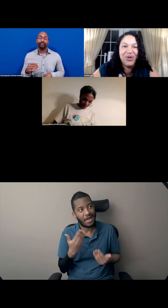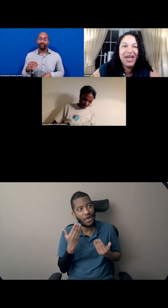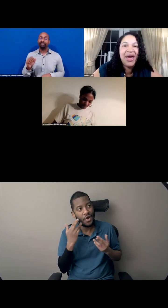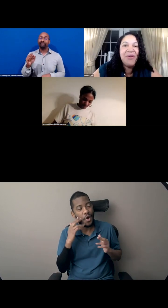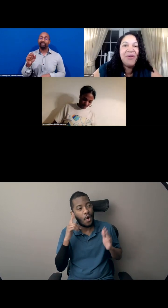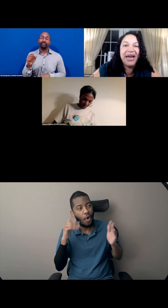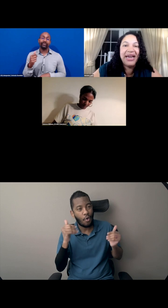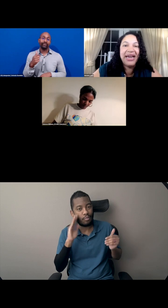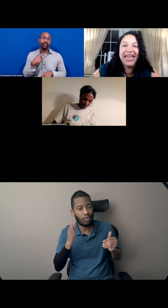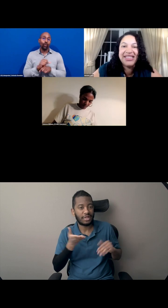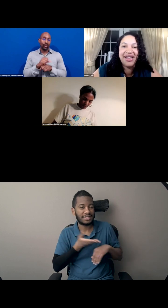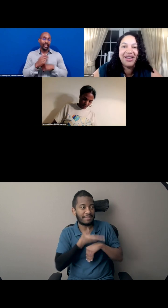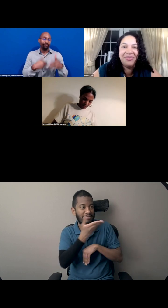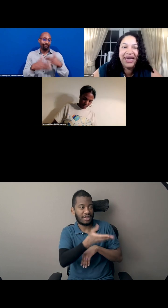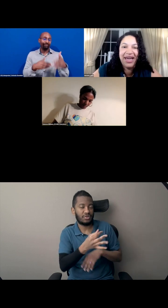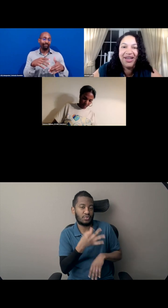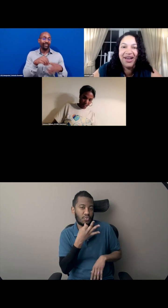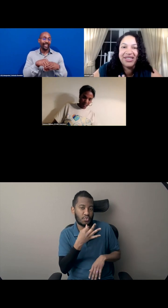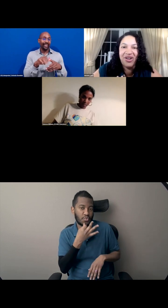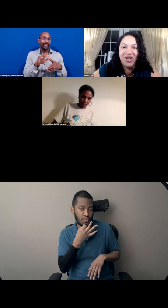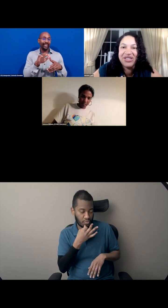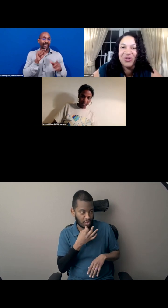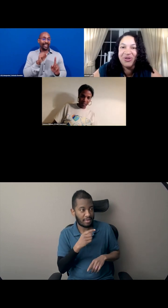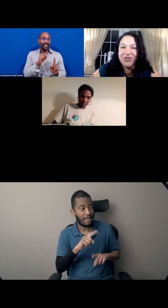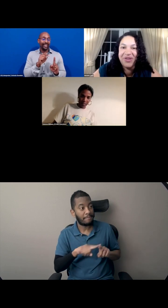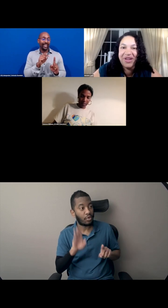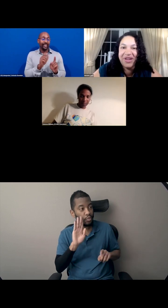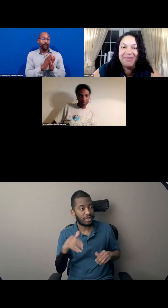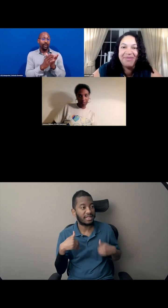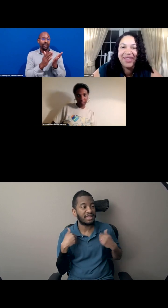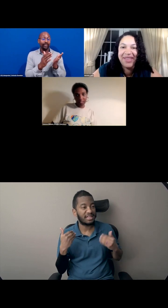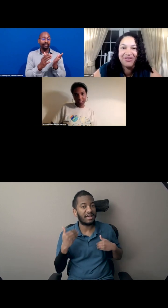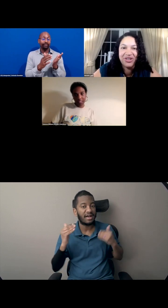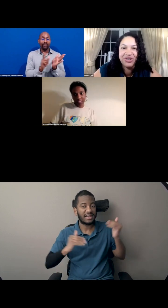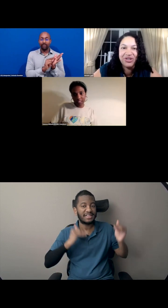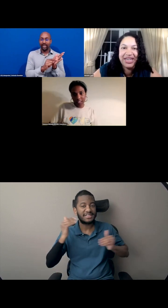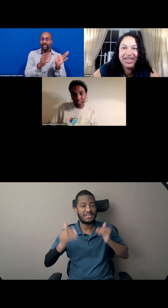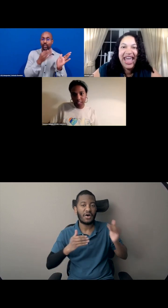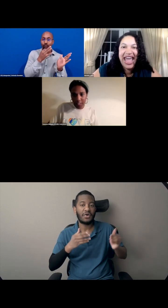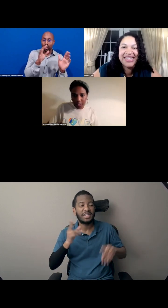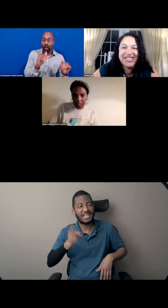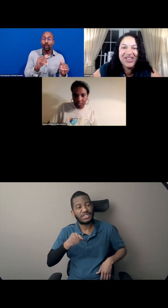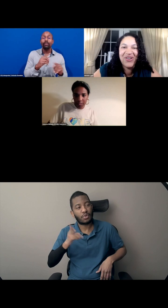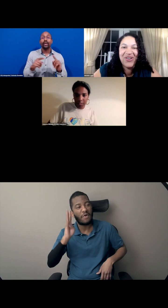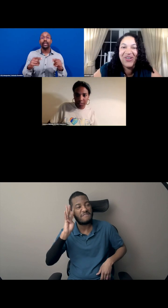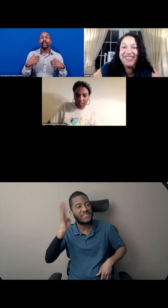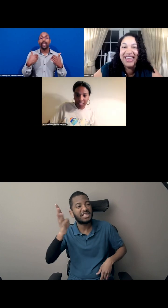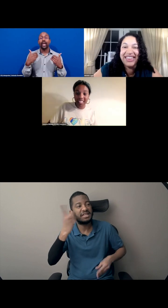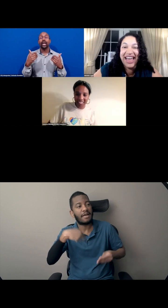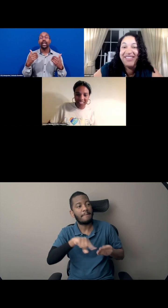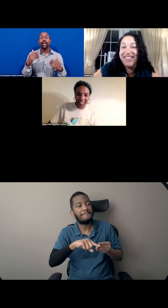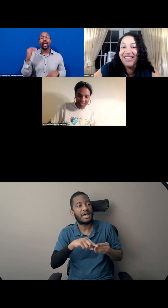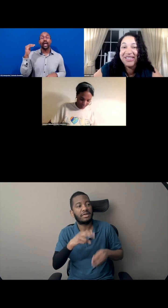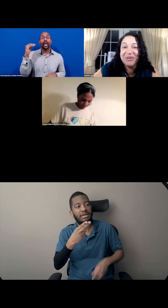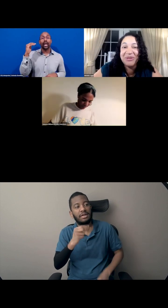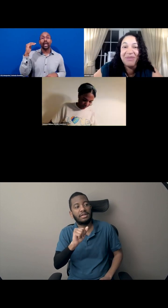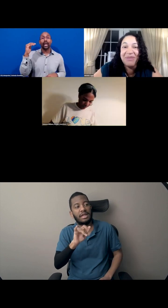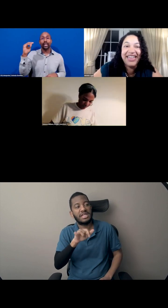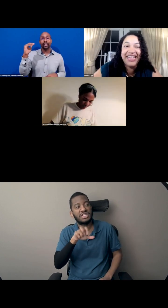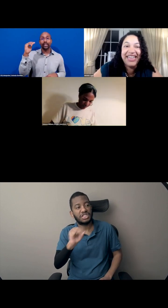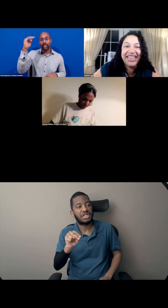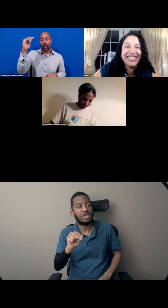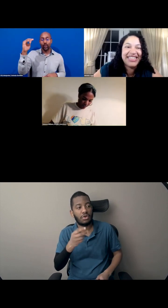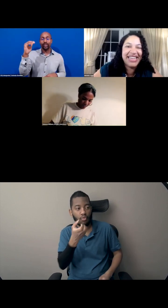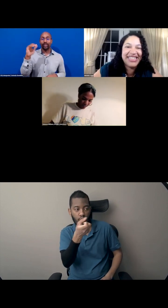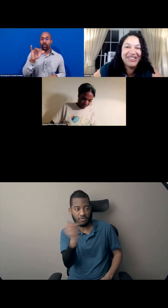on it soon, but it is going to be a young adult historical fiction about the Haitian revolution. And so I think, I think that's what